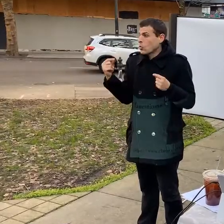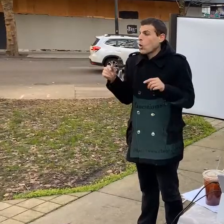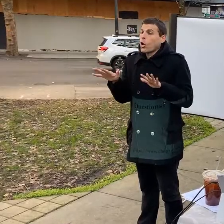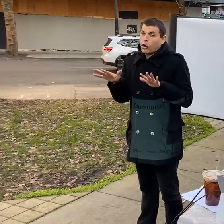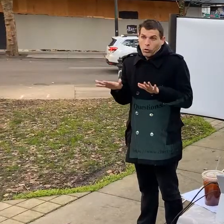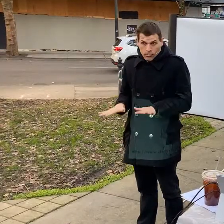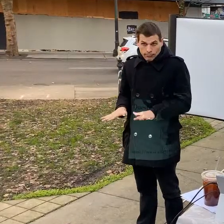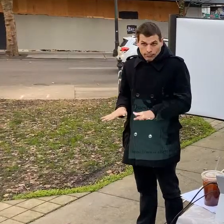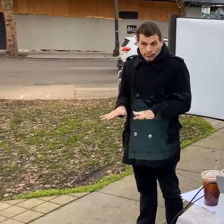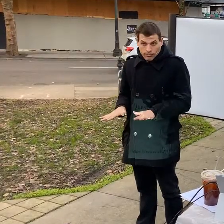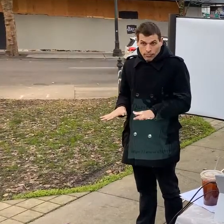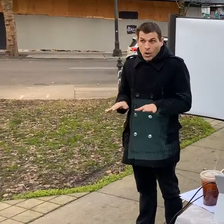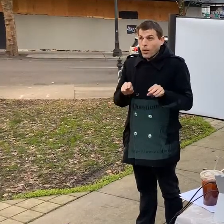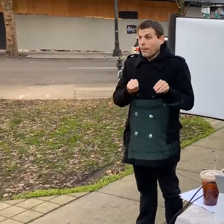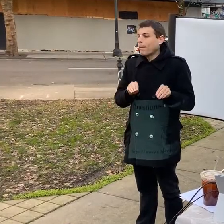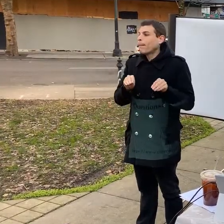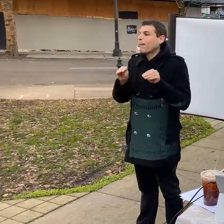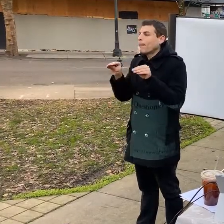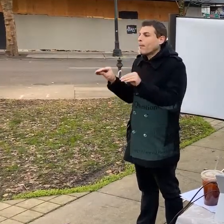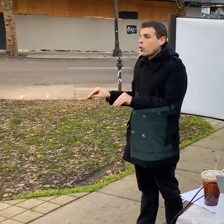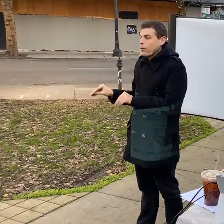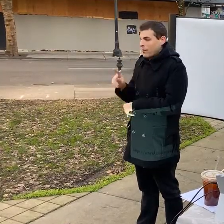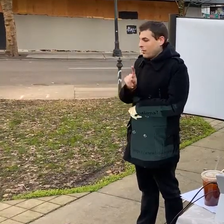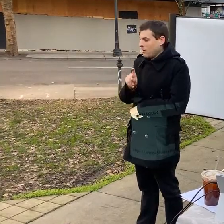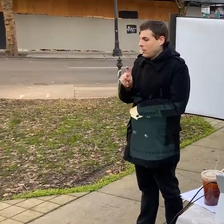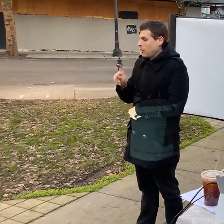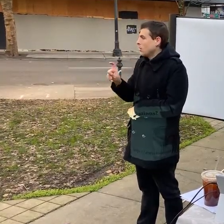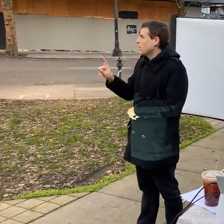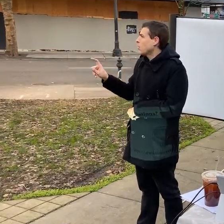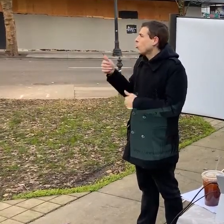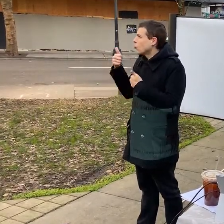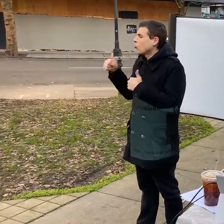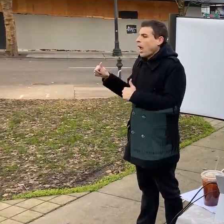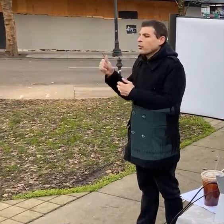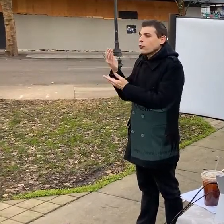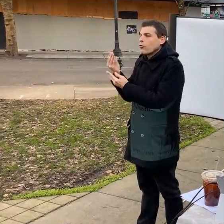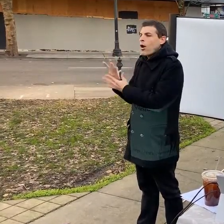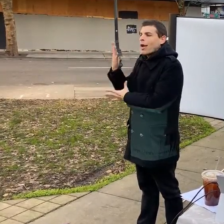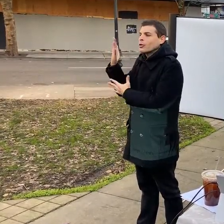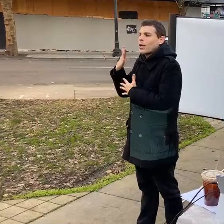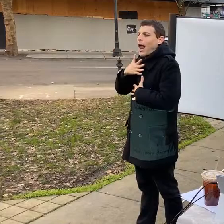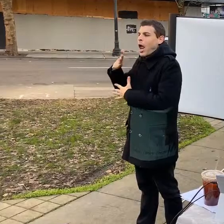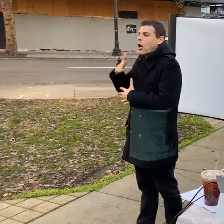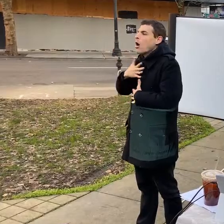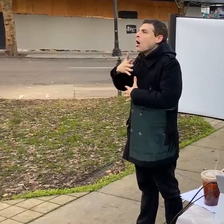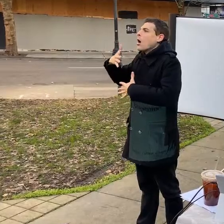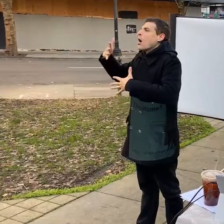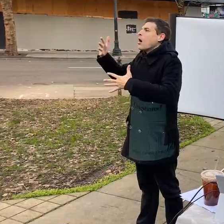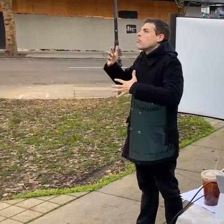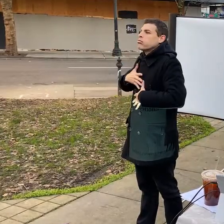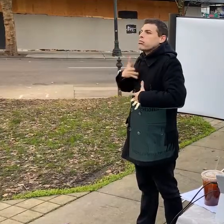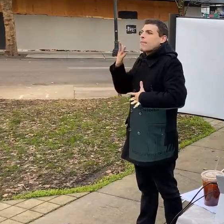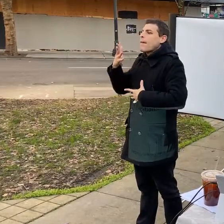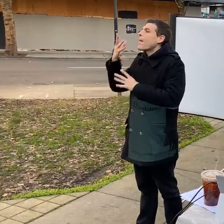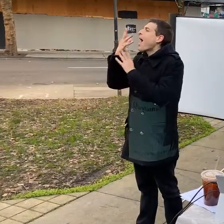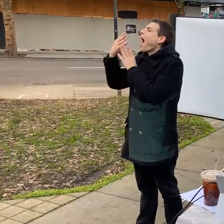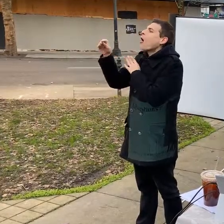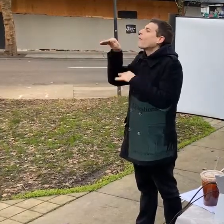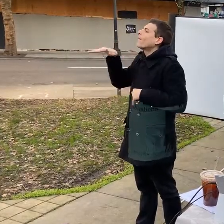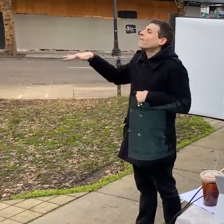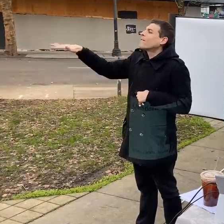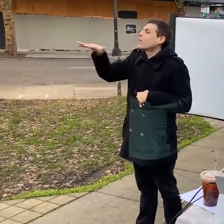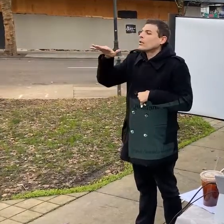can move to an area where you can get as much fresh air as possible whether that's up in elevation or out to an open field